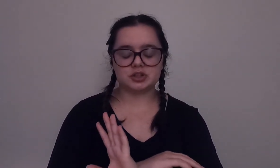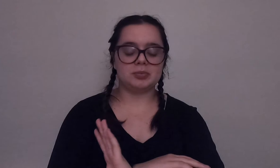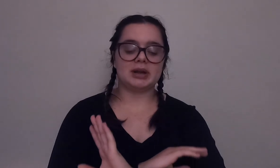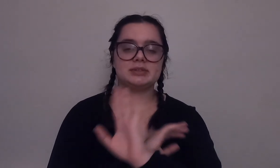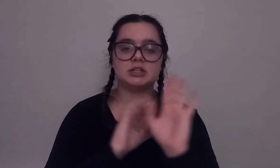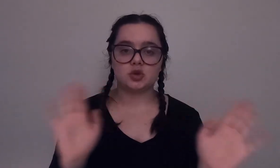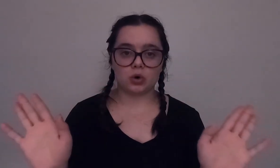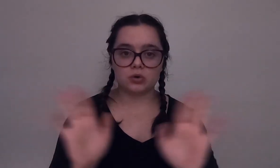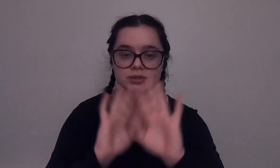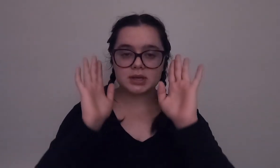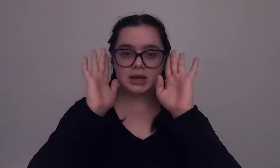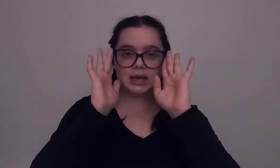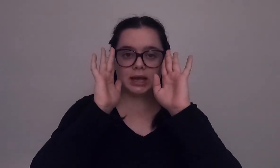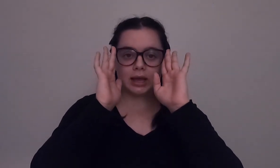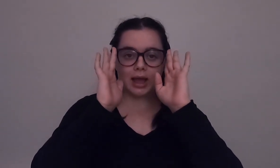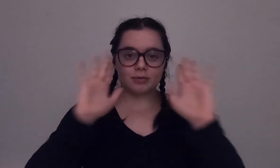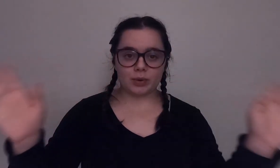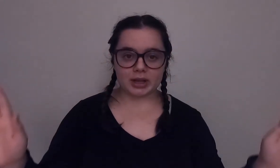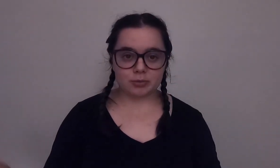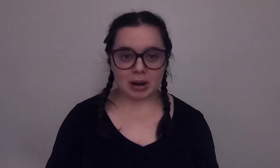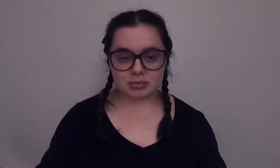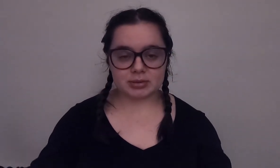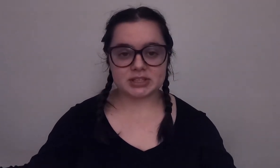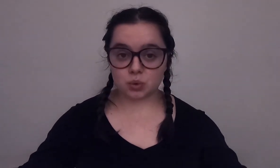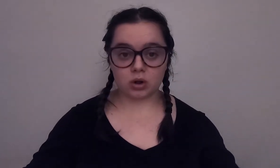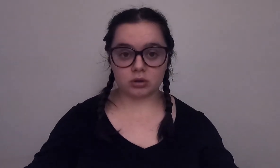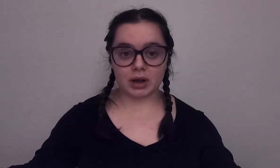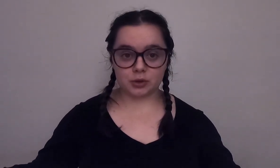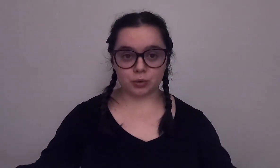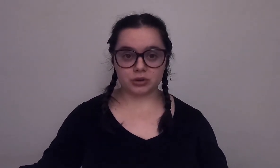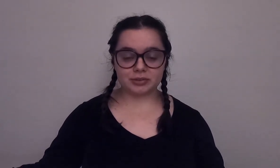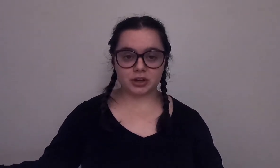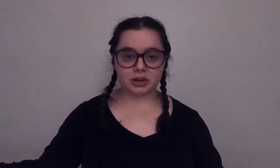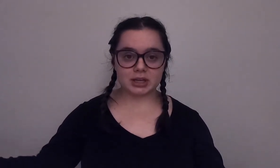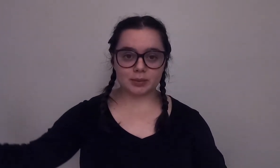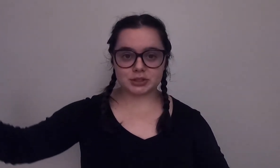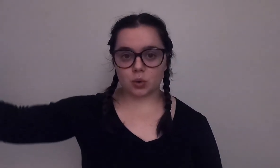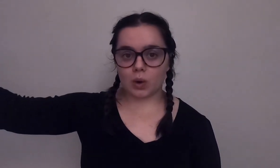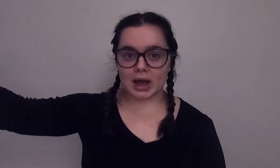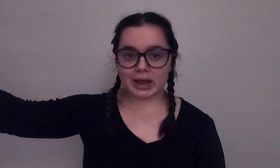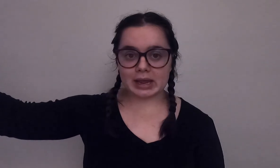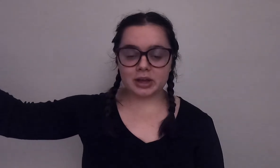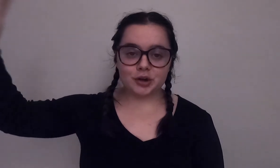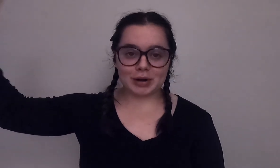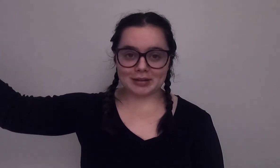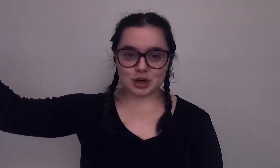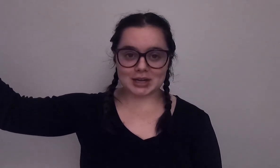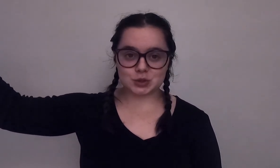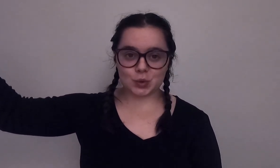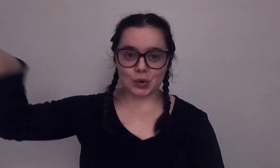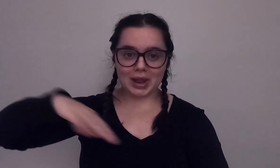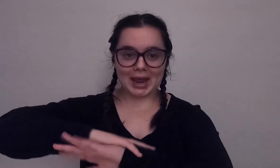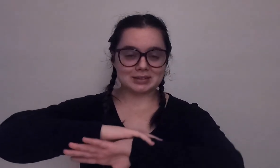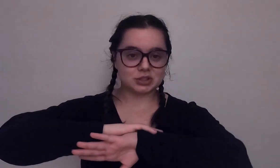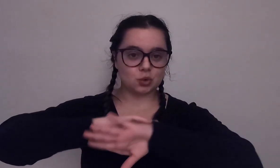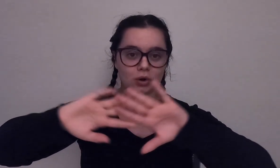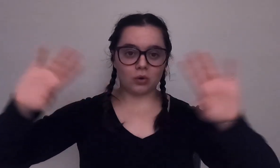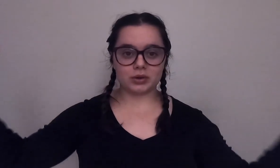scuba dives he snorkels everywhere he would probably snorkel around the world if he could he went to hawaii right after high school and snorkeled